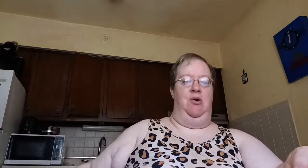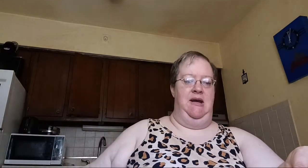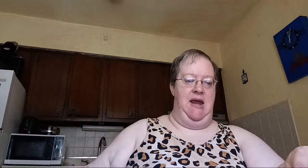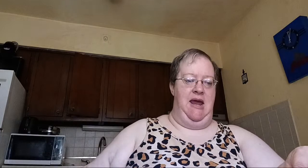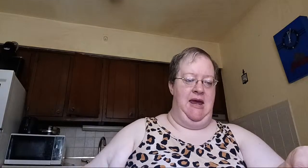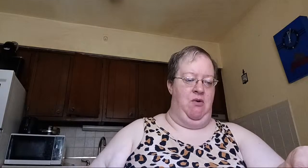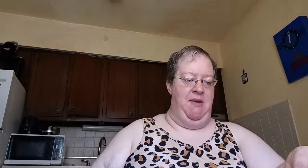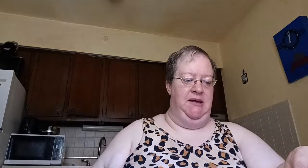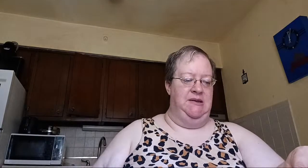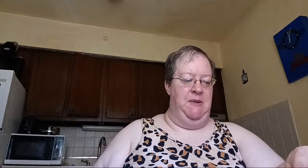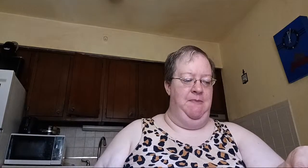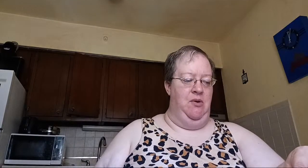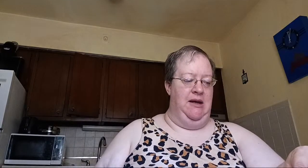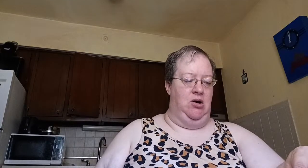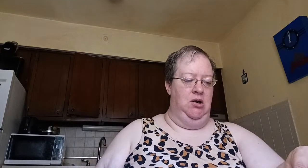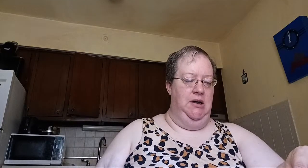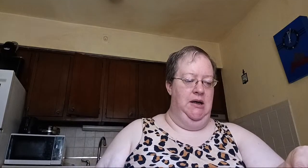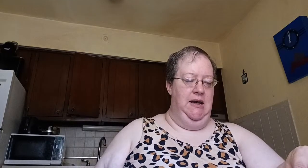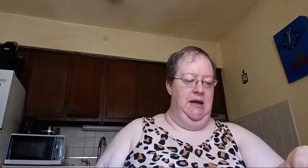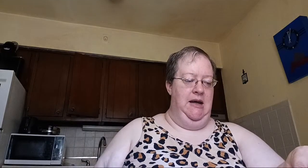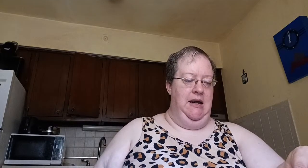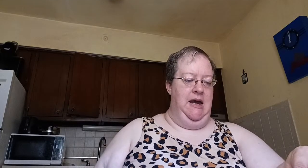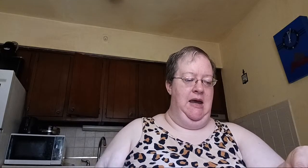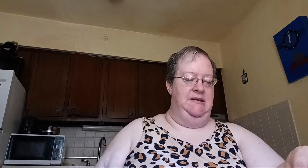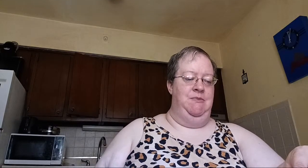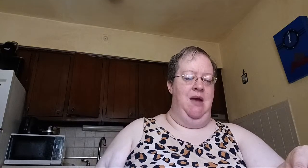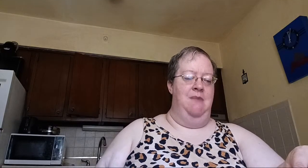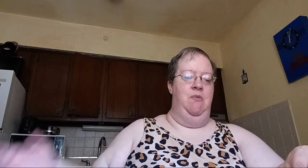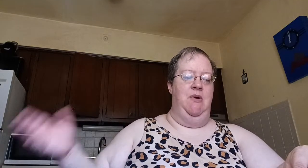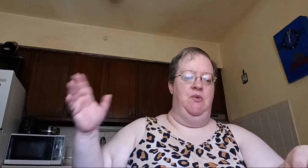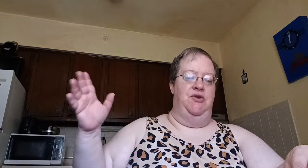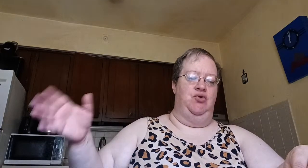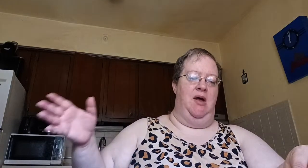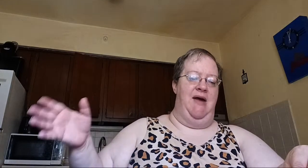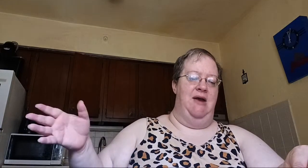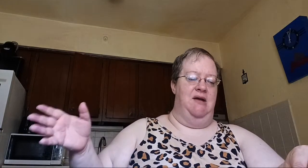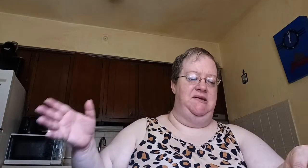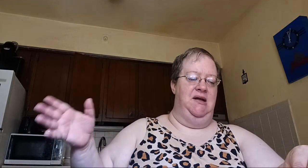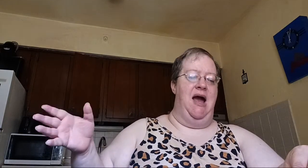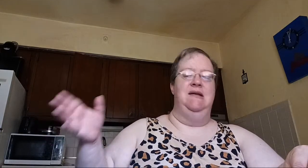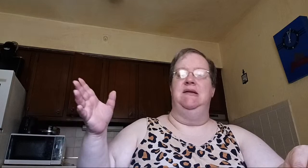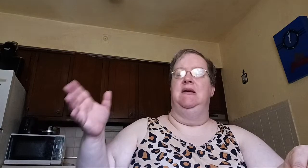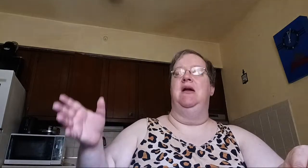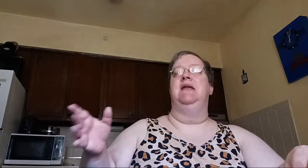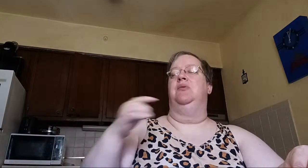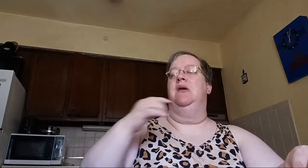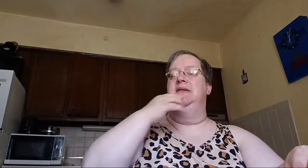and rebellious people here, and sometimes he would withdraw to find rest and guidance in God's presence.